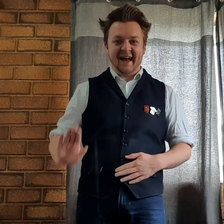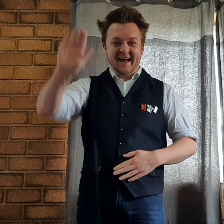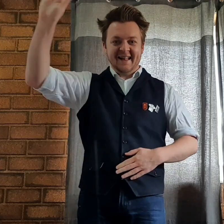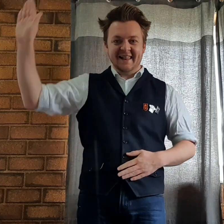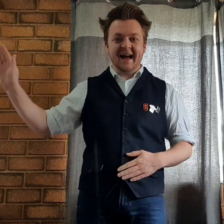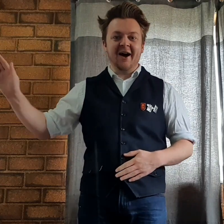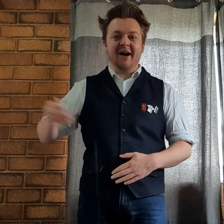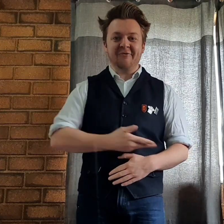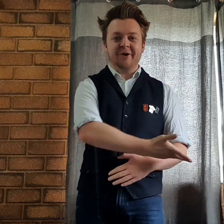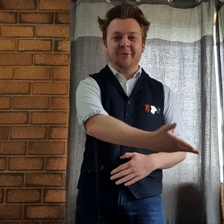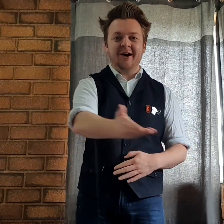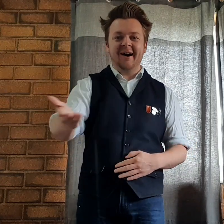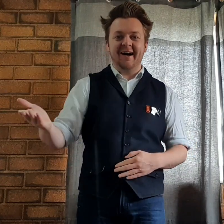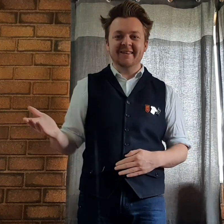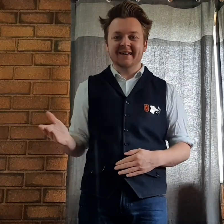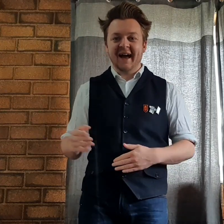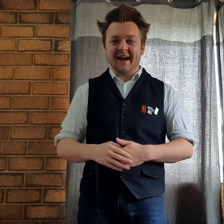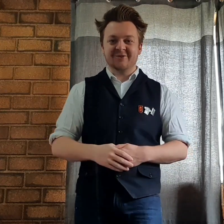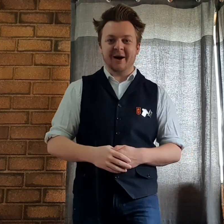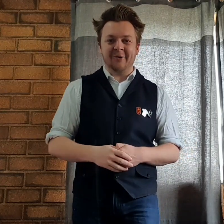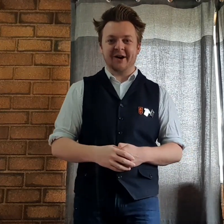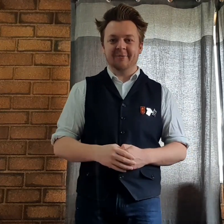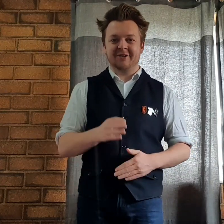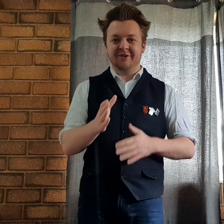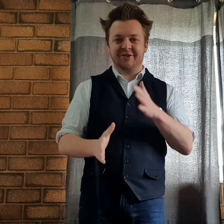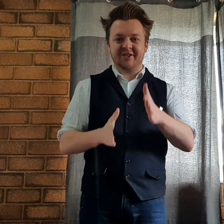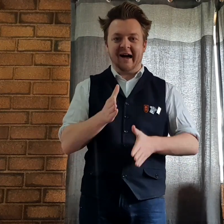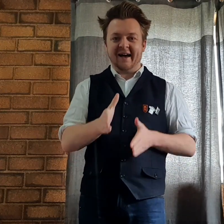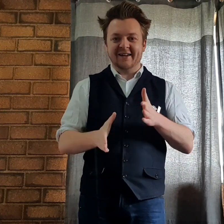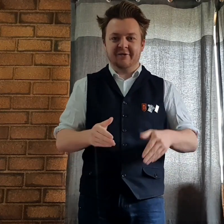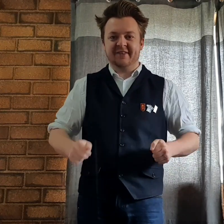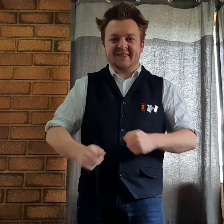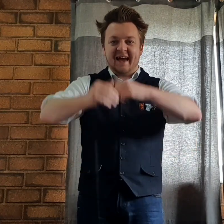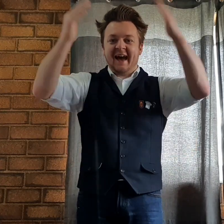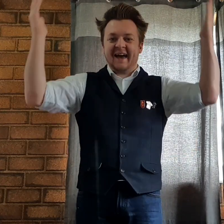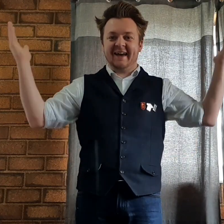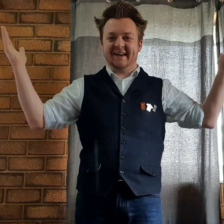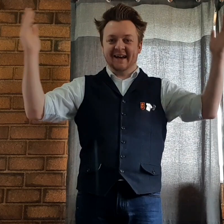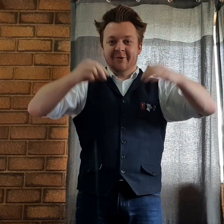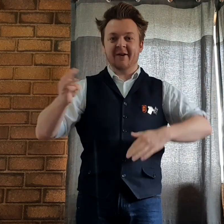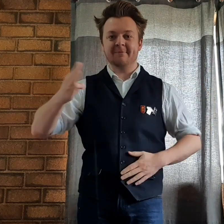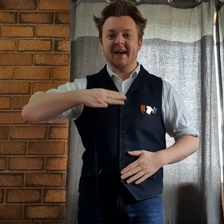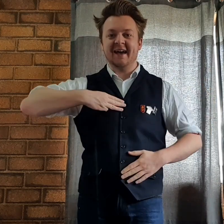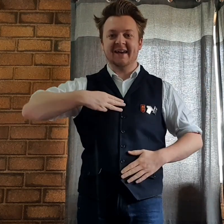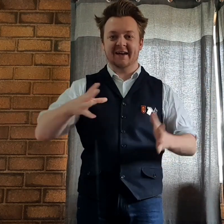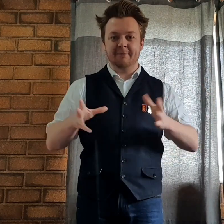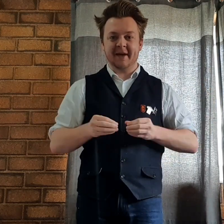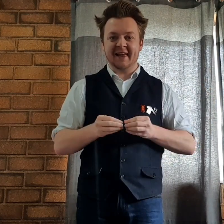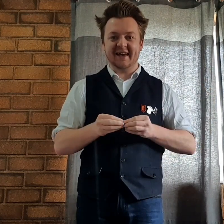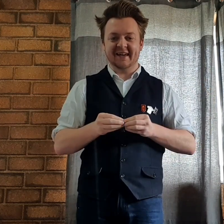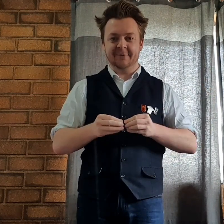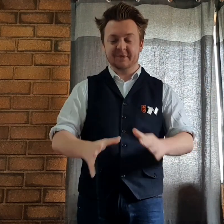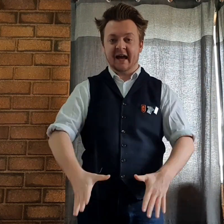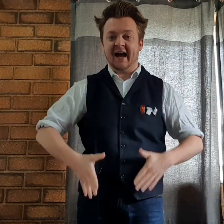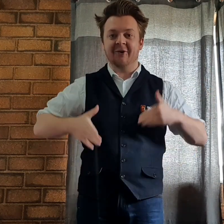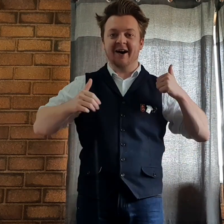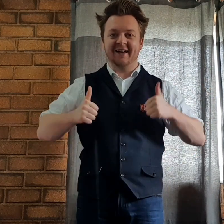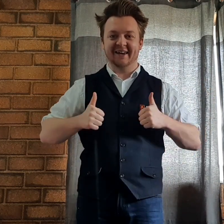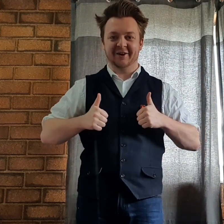Hello everyone and welcome to Sign of the Day with me, Billy. How are you?